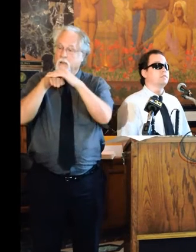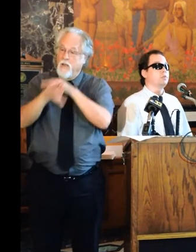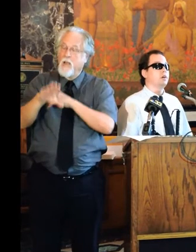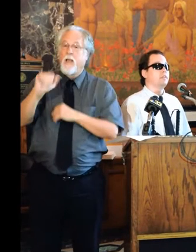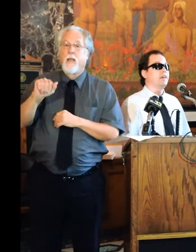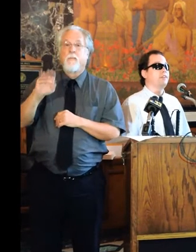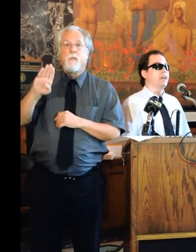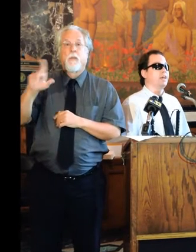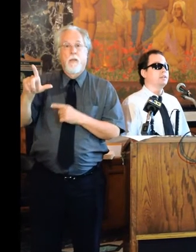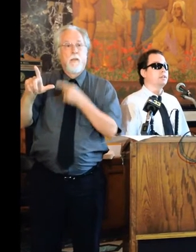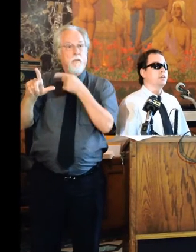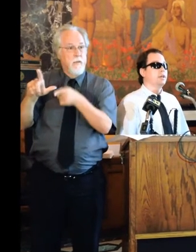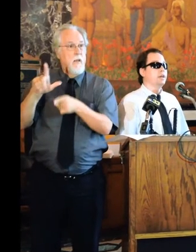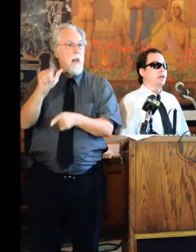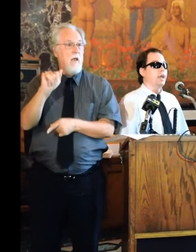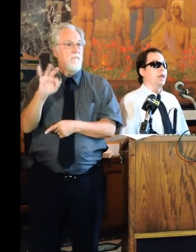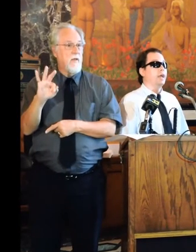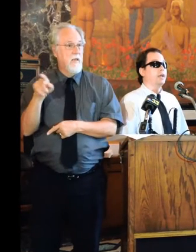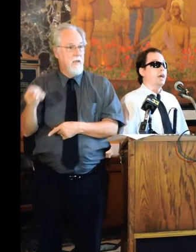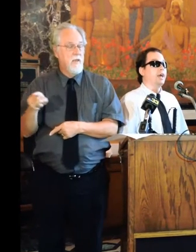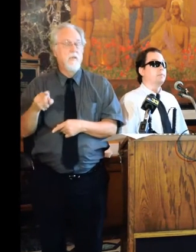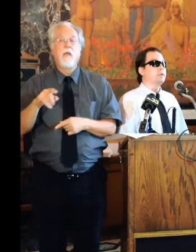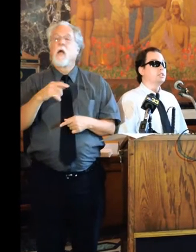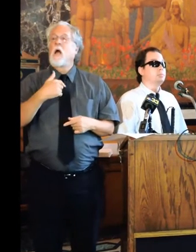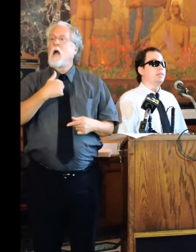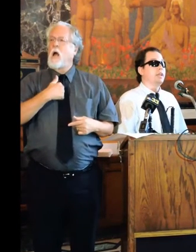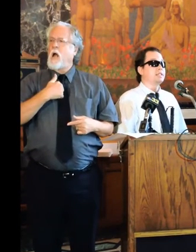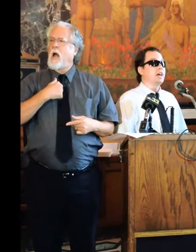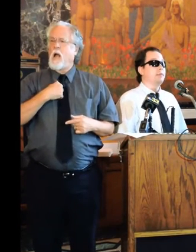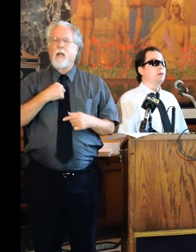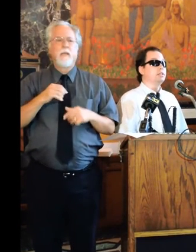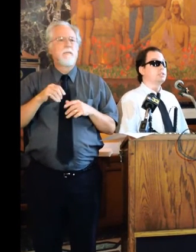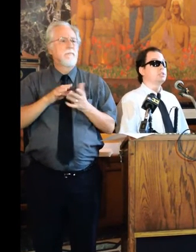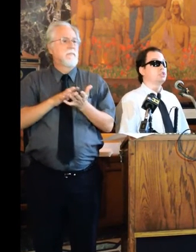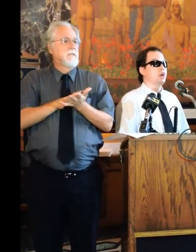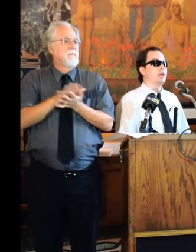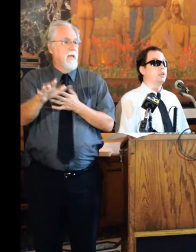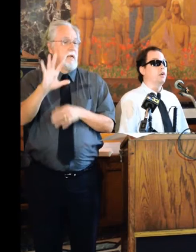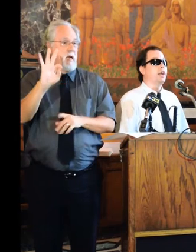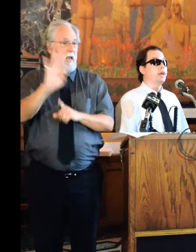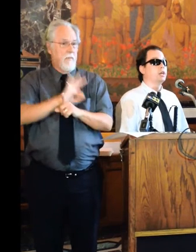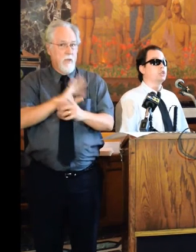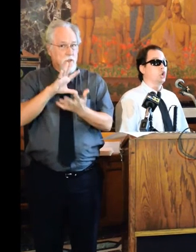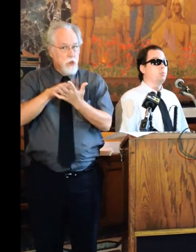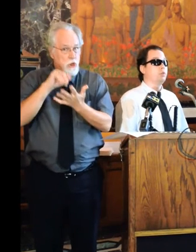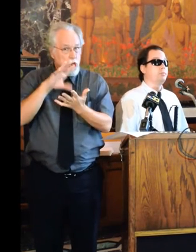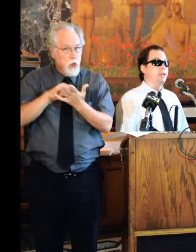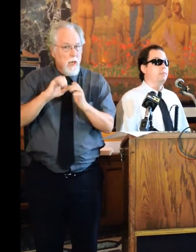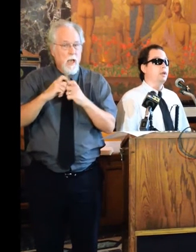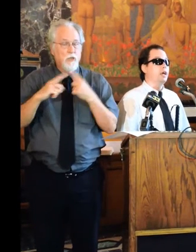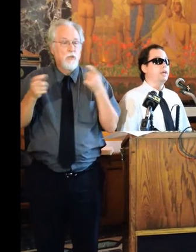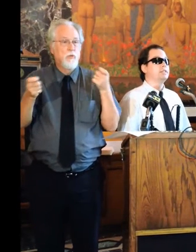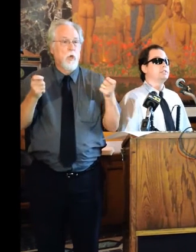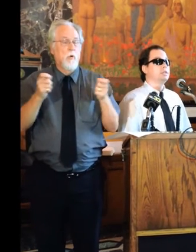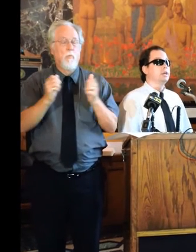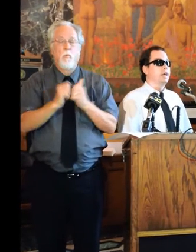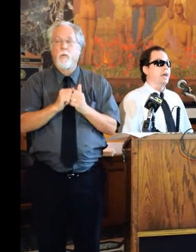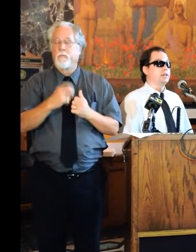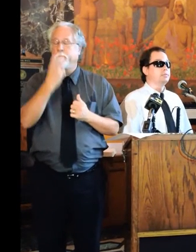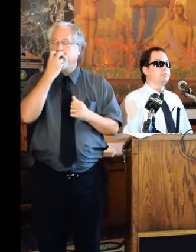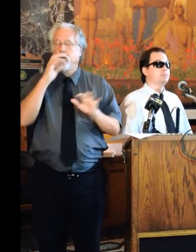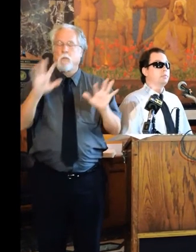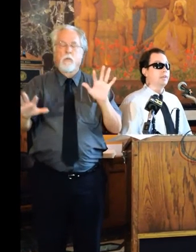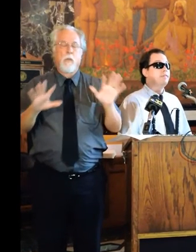Training Center of Lafayette, and I spent the next nine months trying to learn how to cope with being blind, and